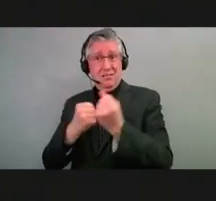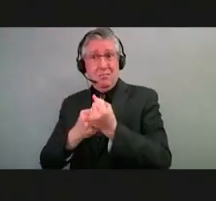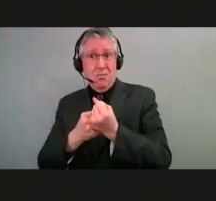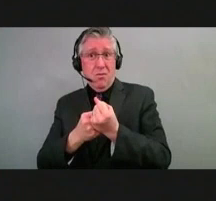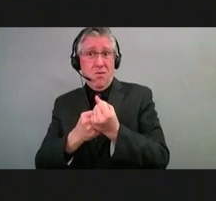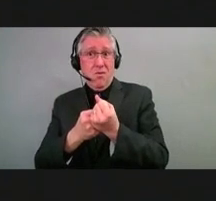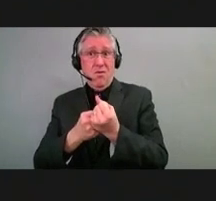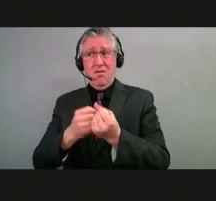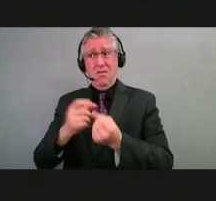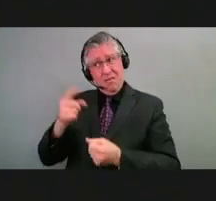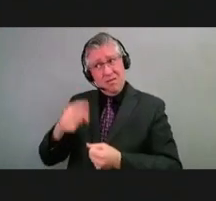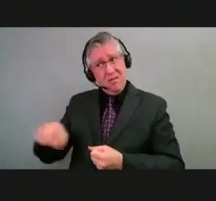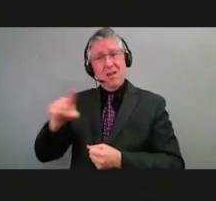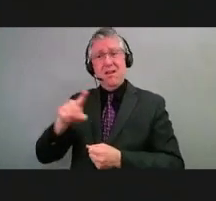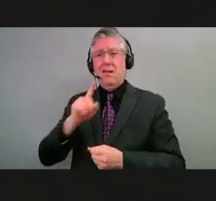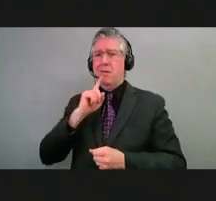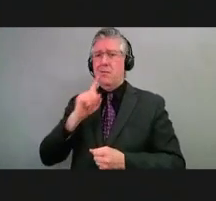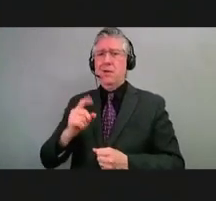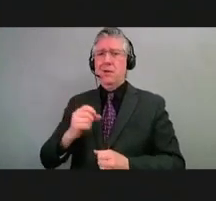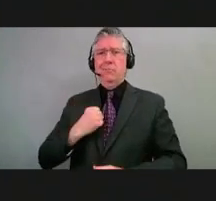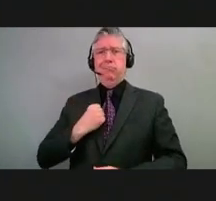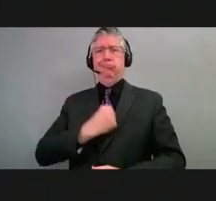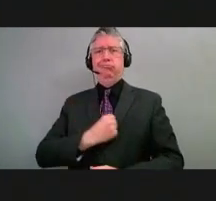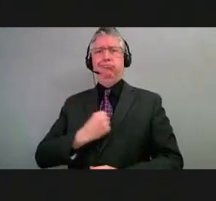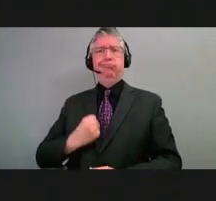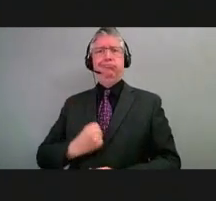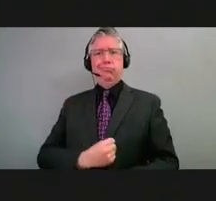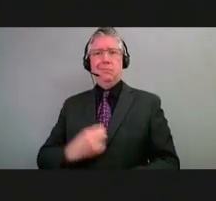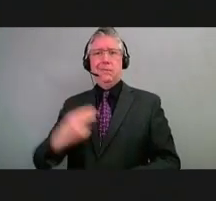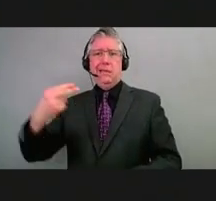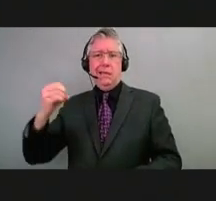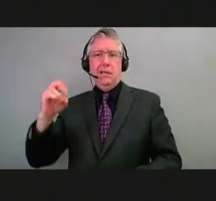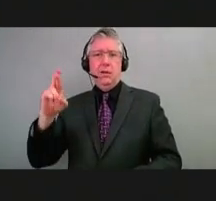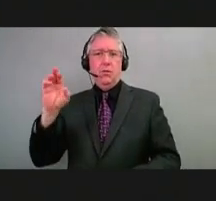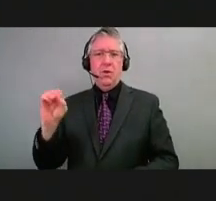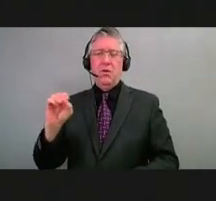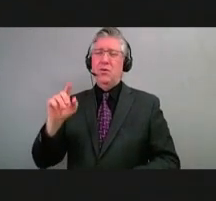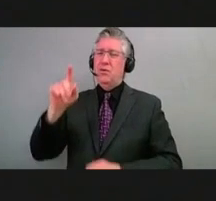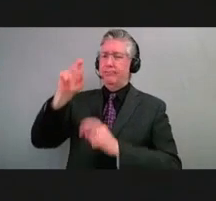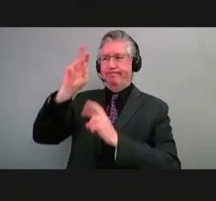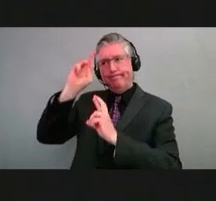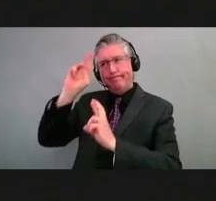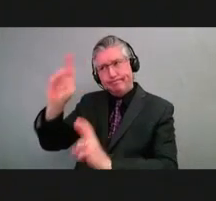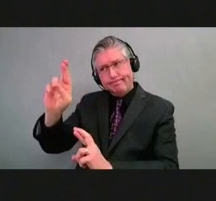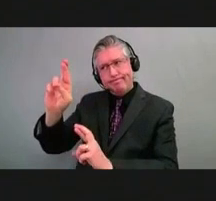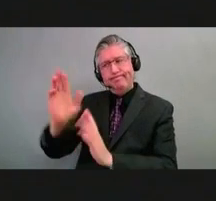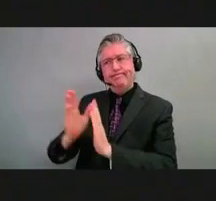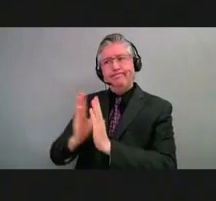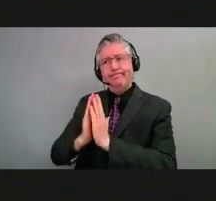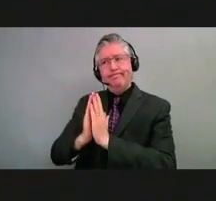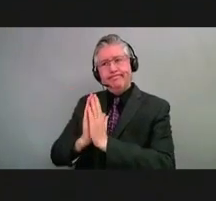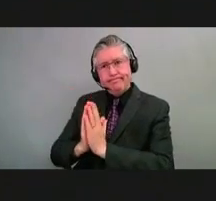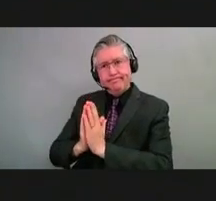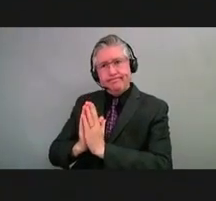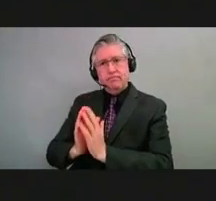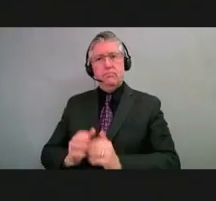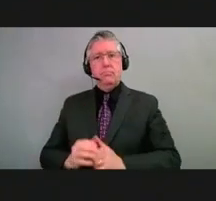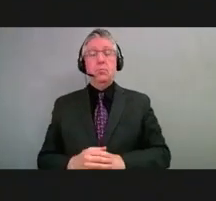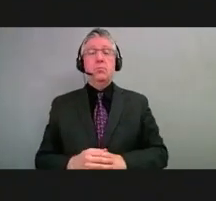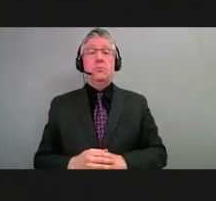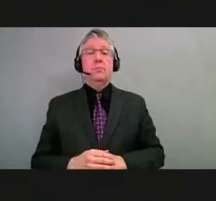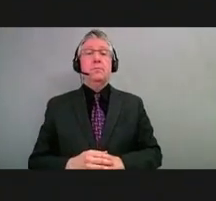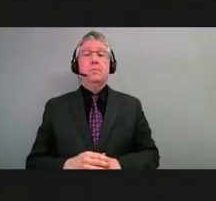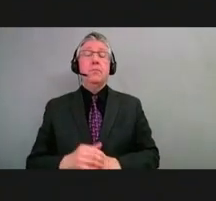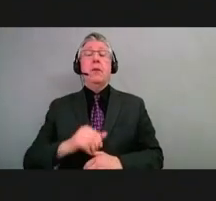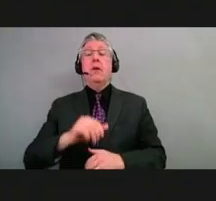them with the civility and the respect that they deserve. Next slide. So, another thing that we can do